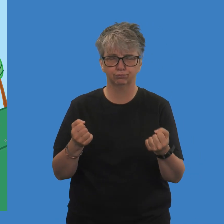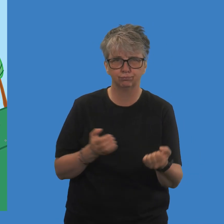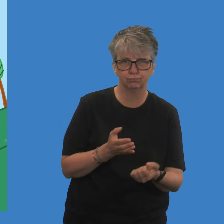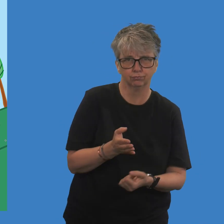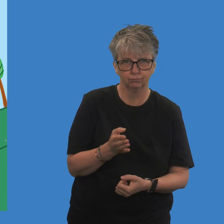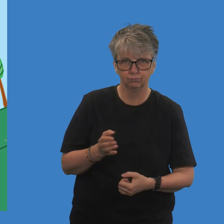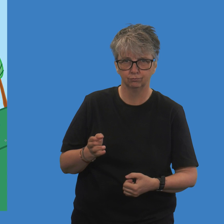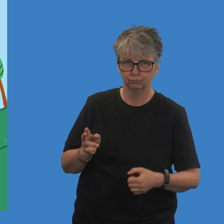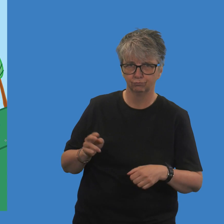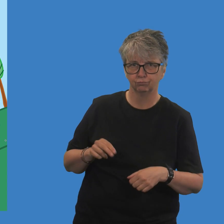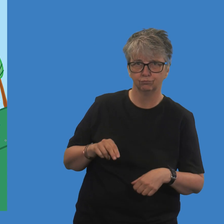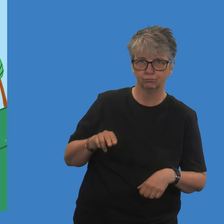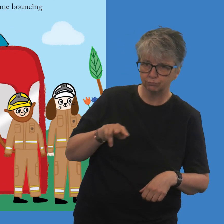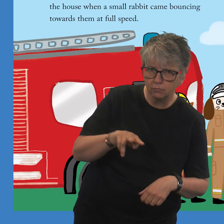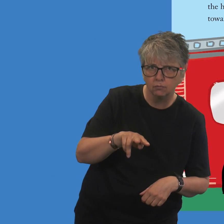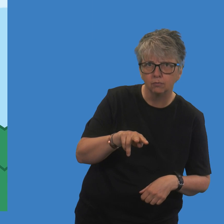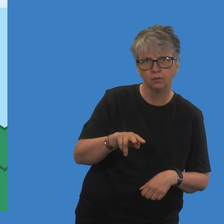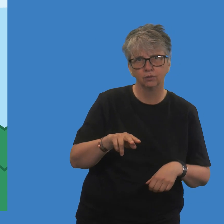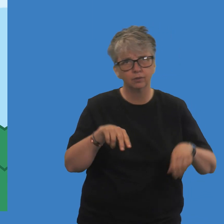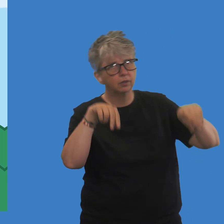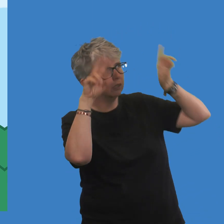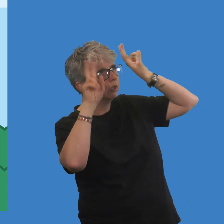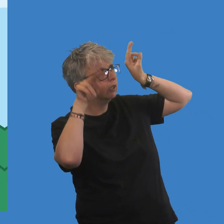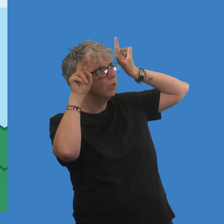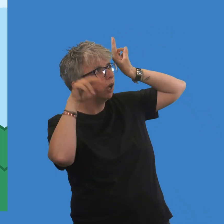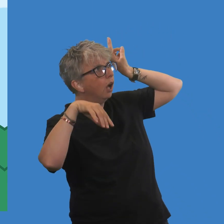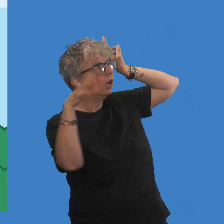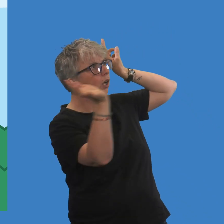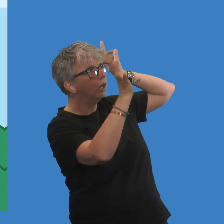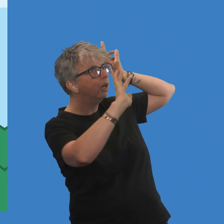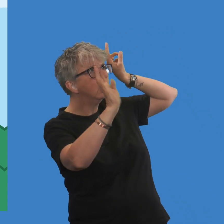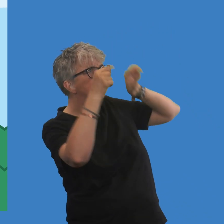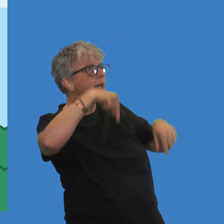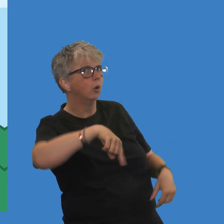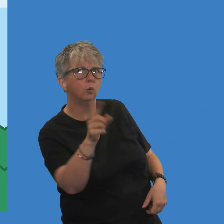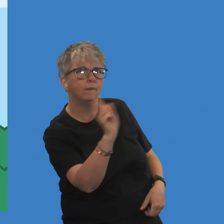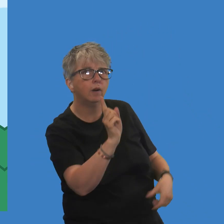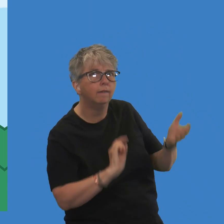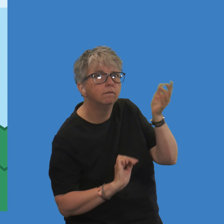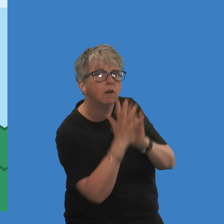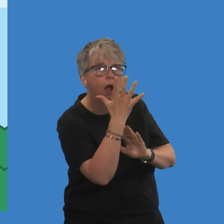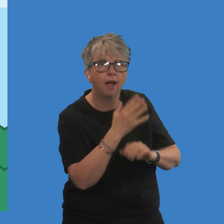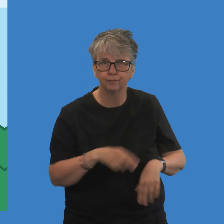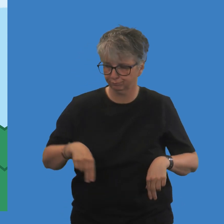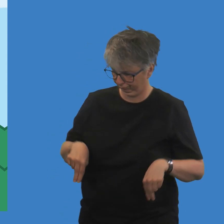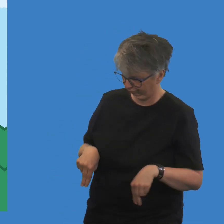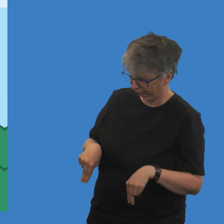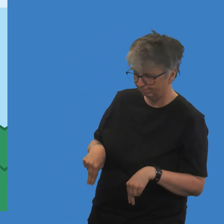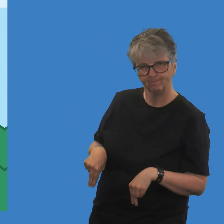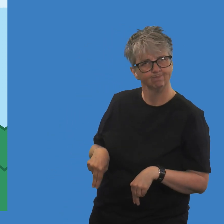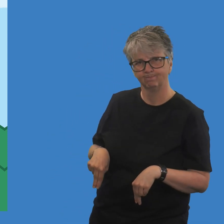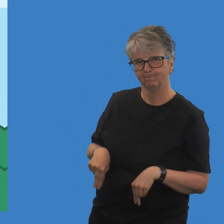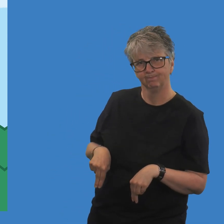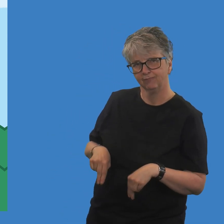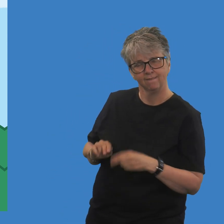why are you here? Is there a fire? Hello? No, don't worry, there's no fire here. We've come to help you and your